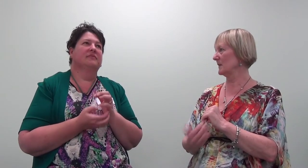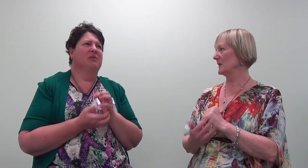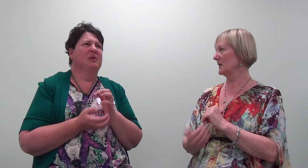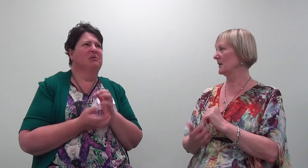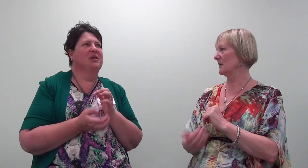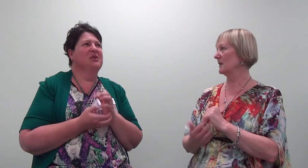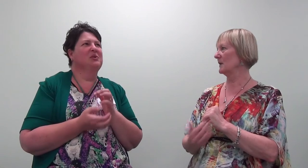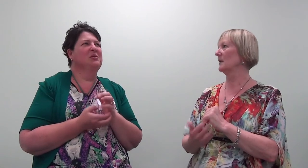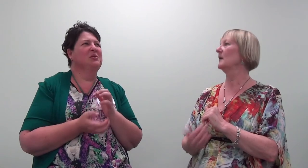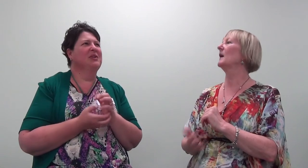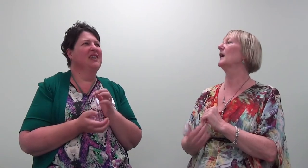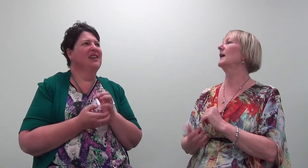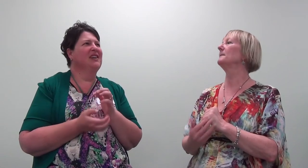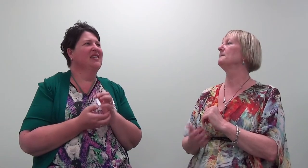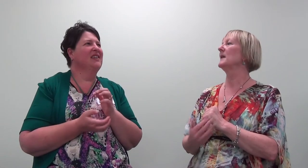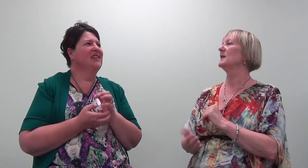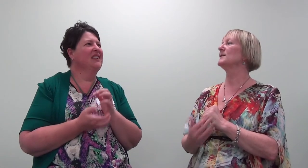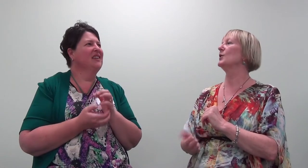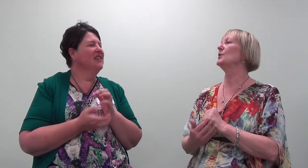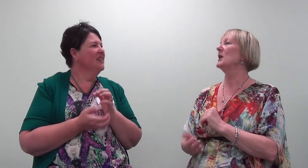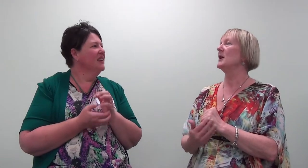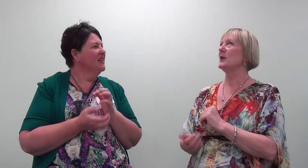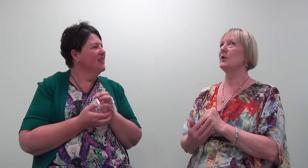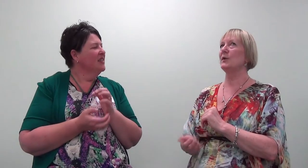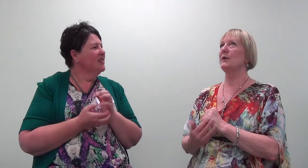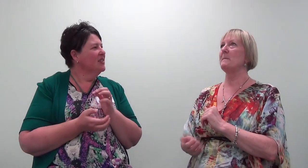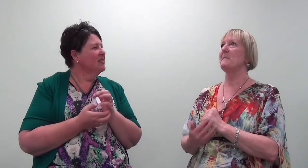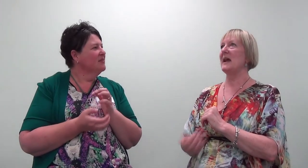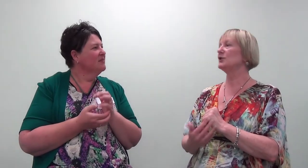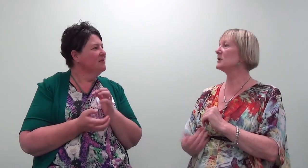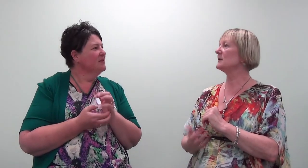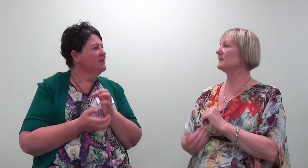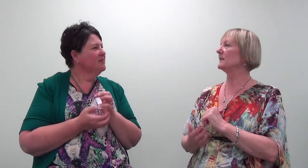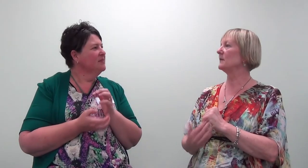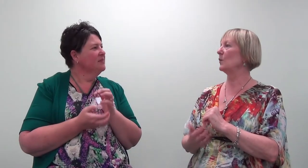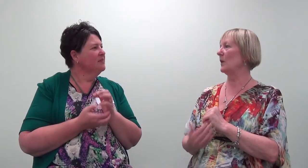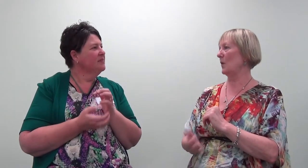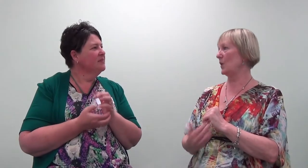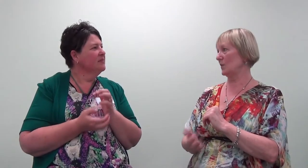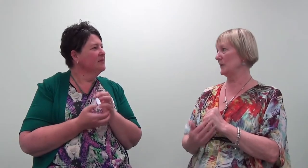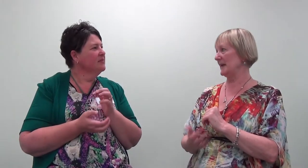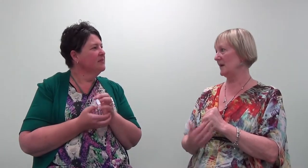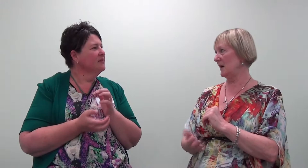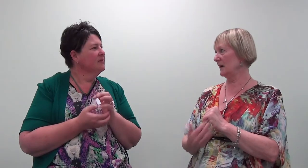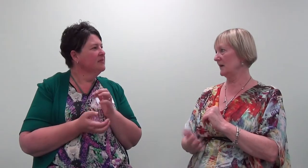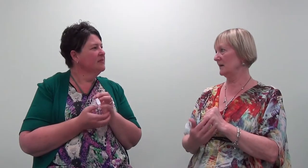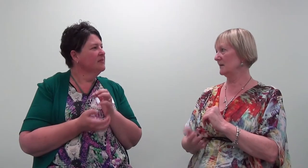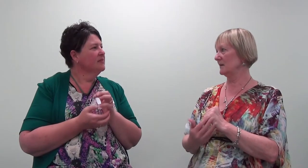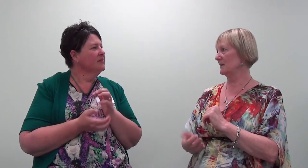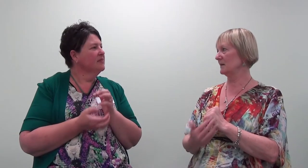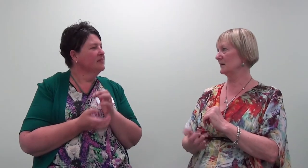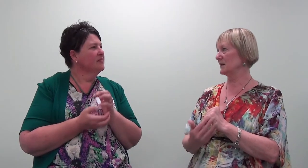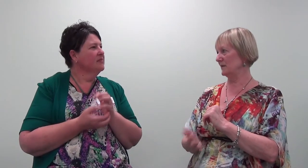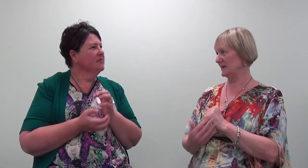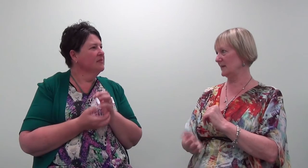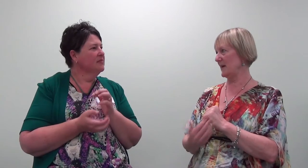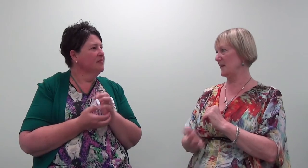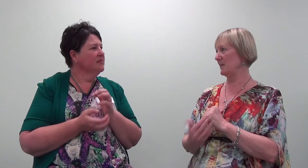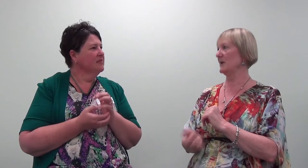Not really sure. Yeah. So you could imagine what it would be like to visit that memory.